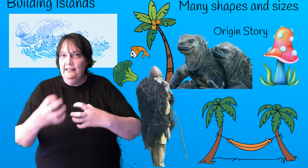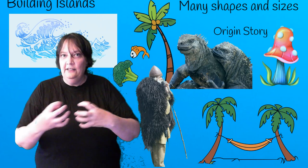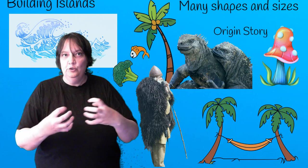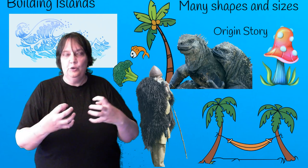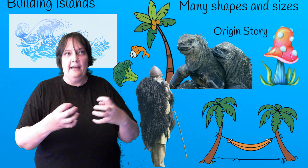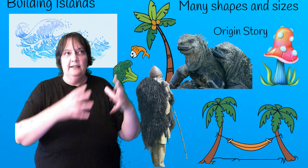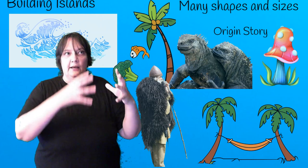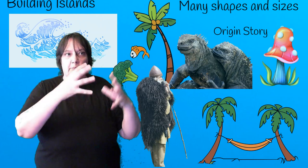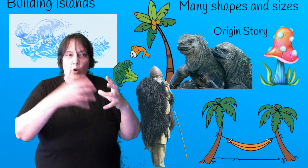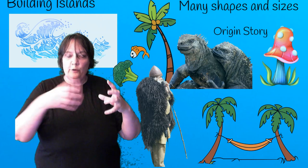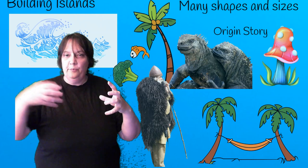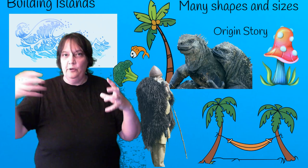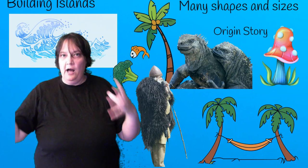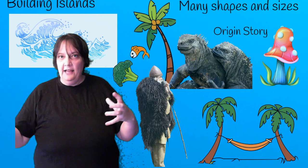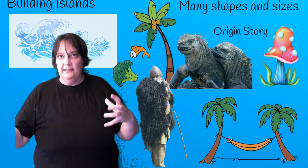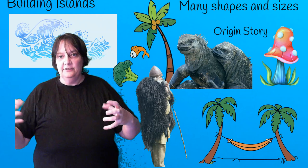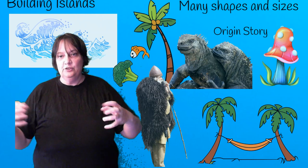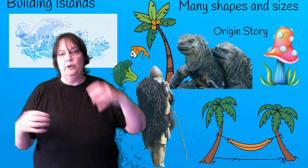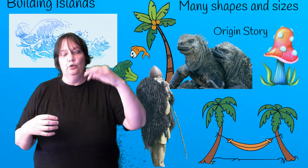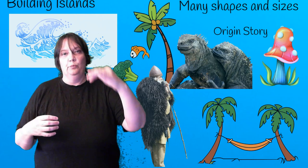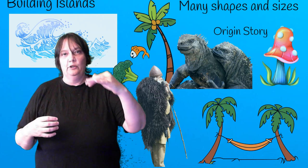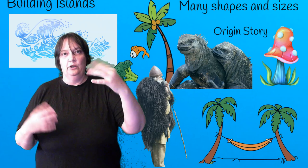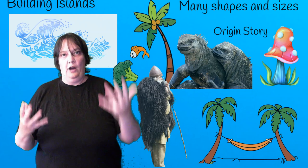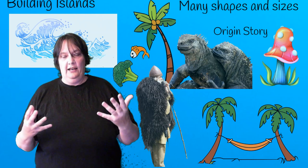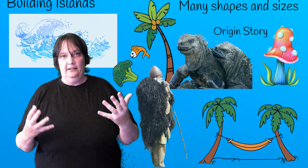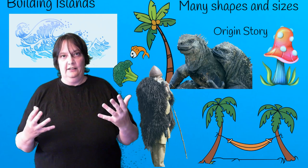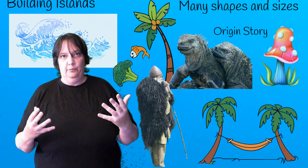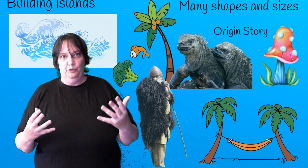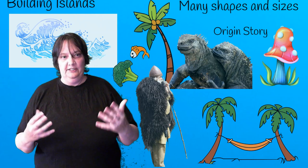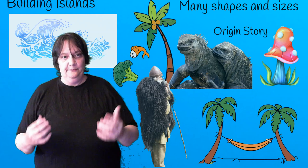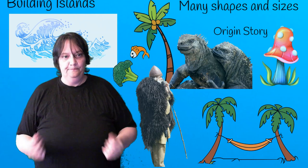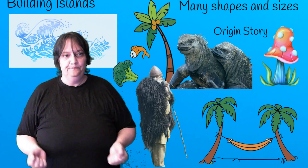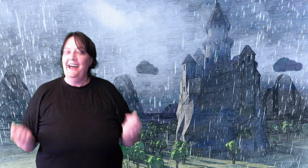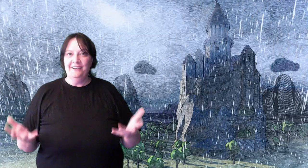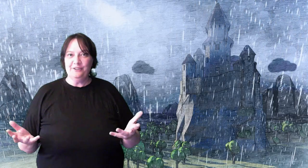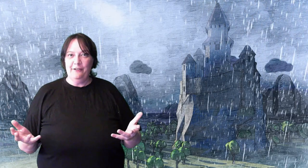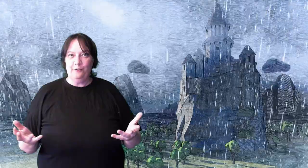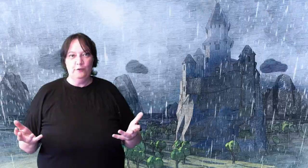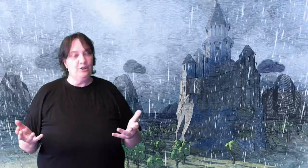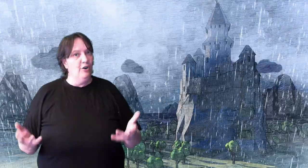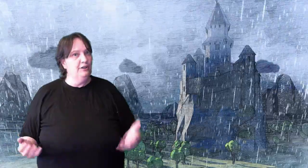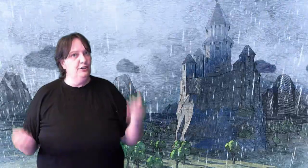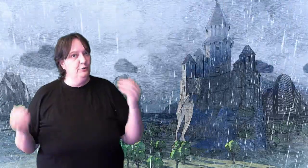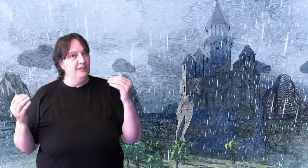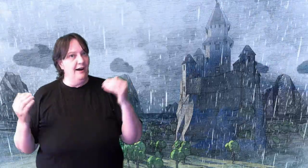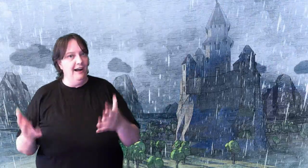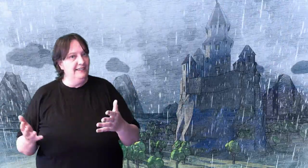into that multiple islands when you're building your island community. And those are my thoughts on using islands